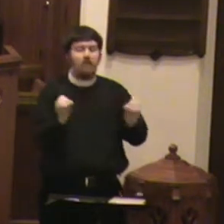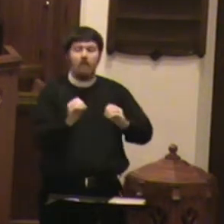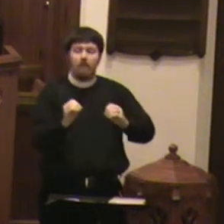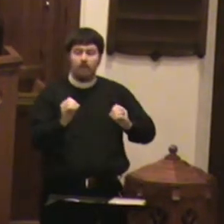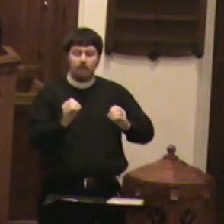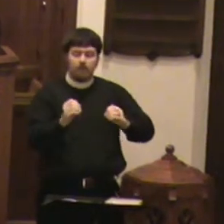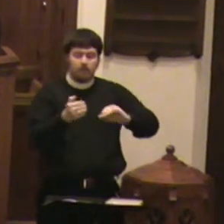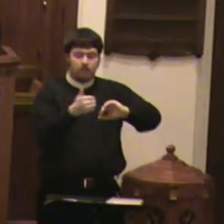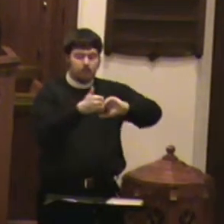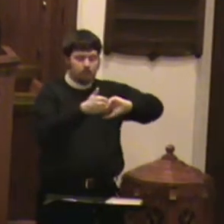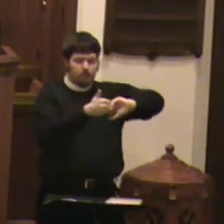world.